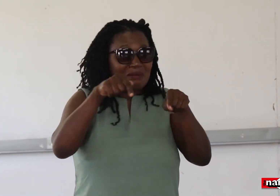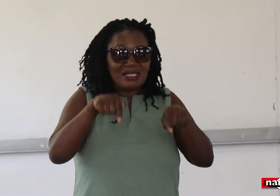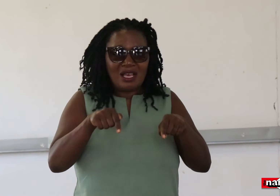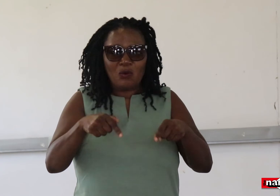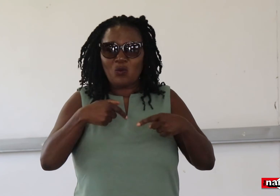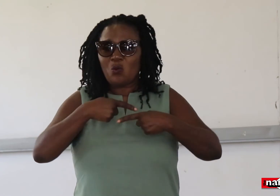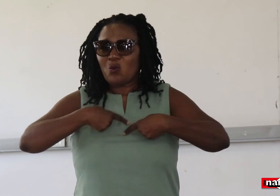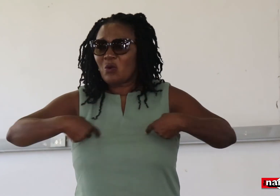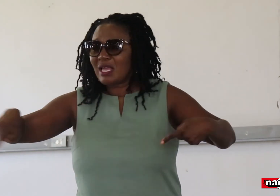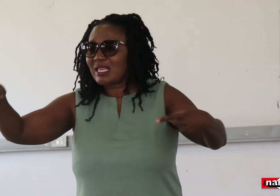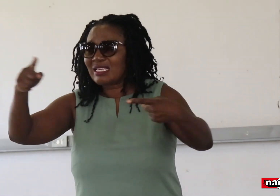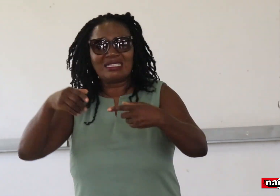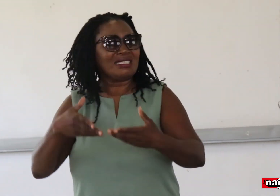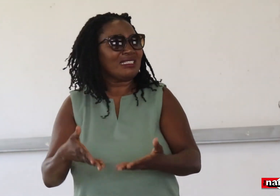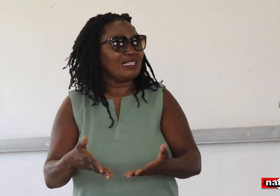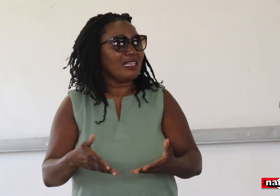people to cause confusion.